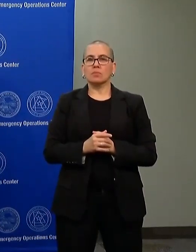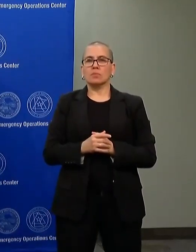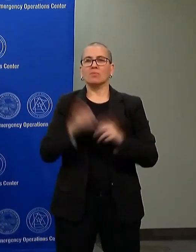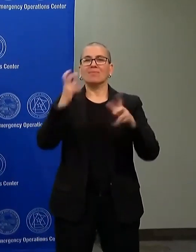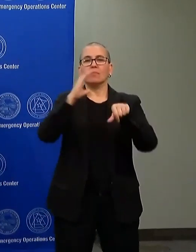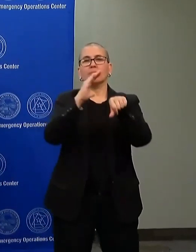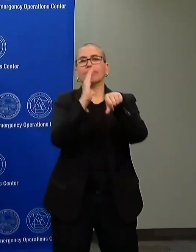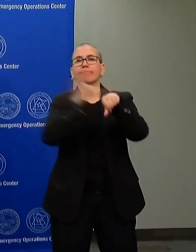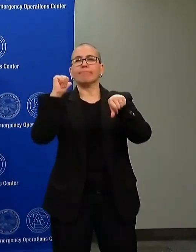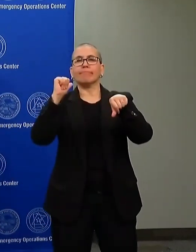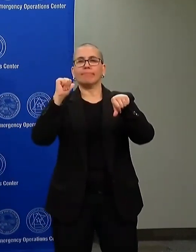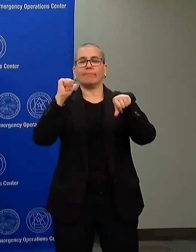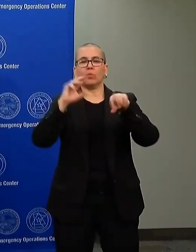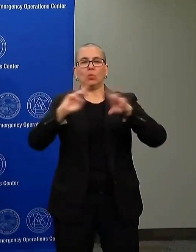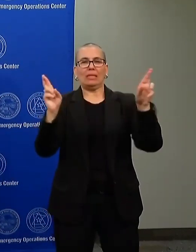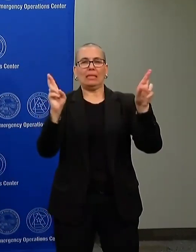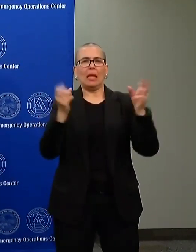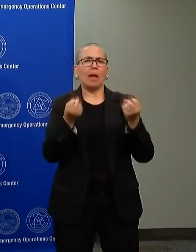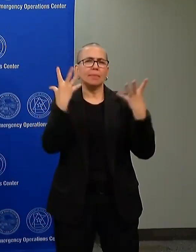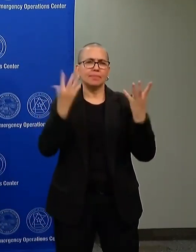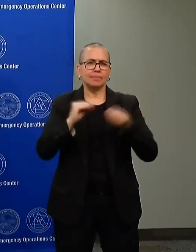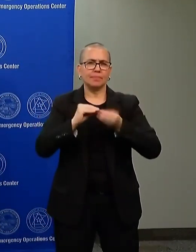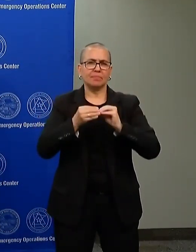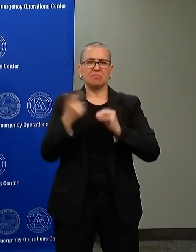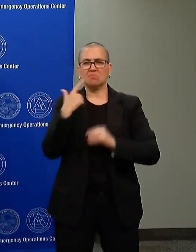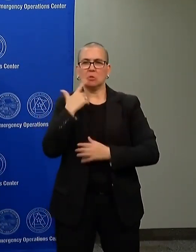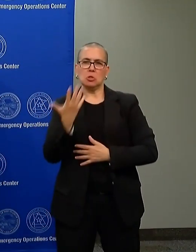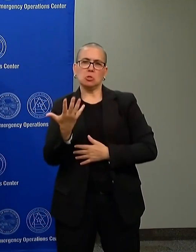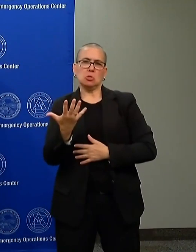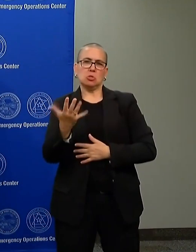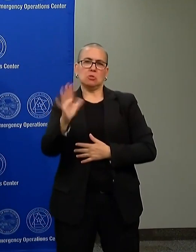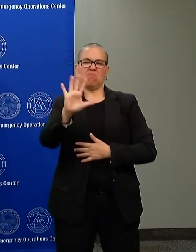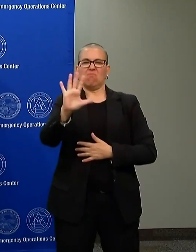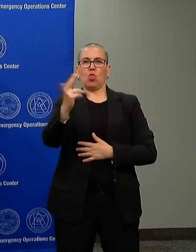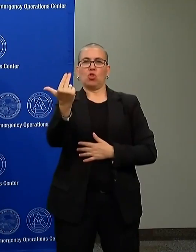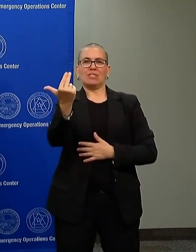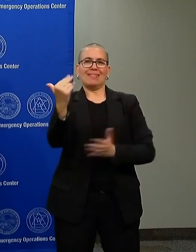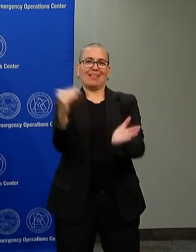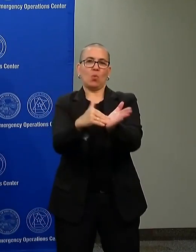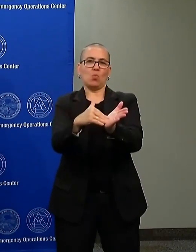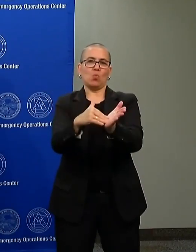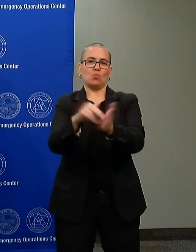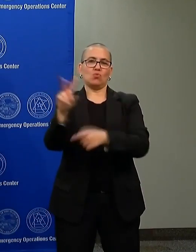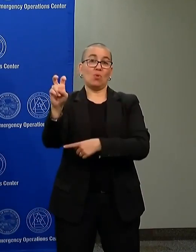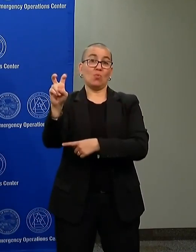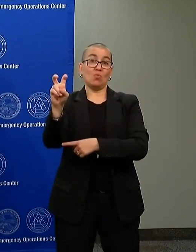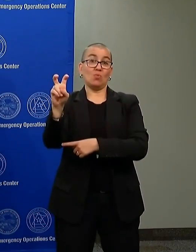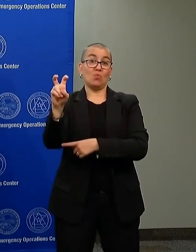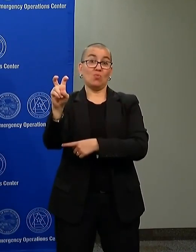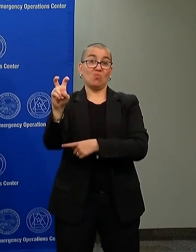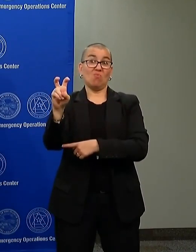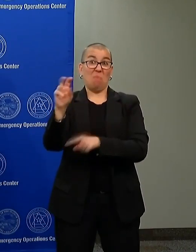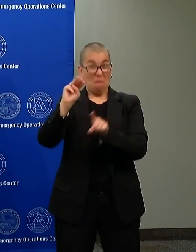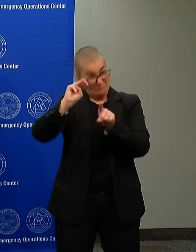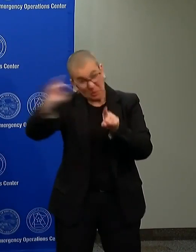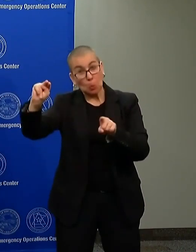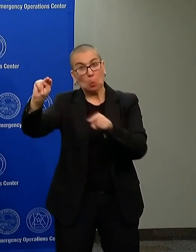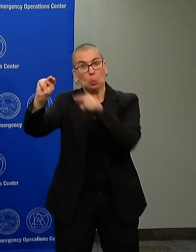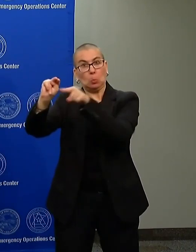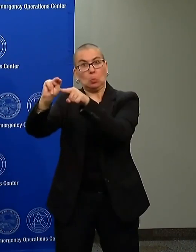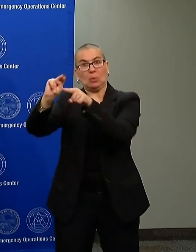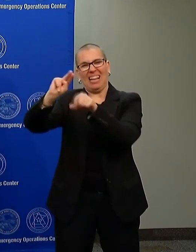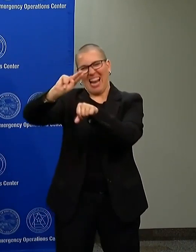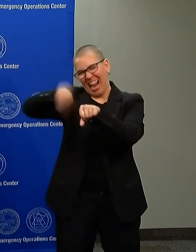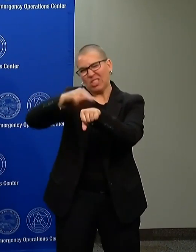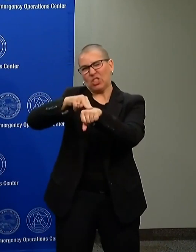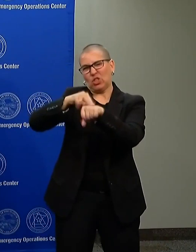Yeah, we have, you know, approximately 13,200 Minnesota Guardsmen. Now, all of them are not qualified to be fully mobilized